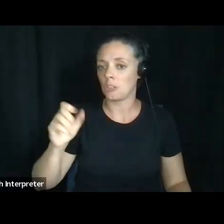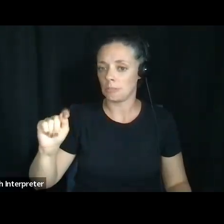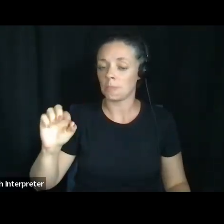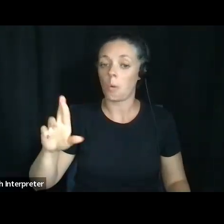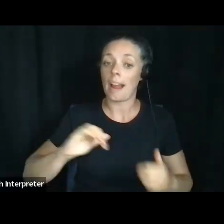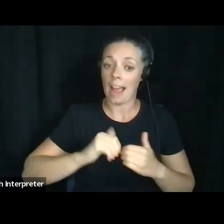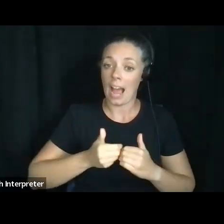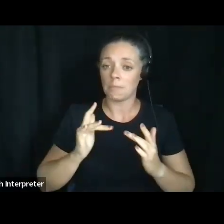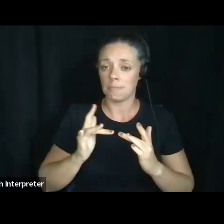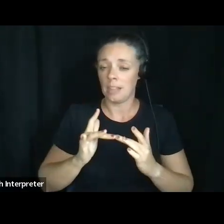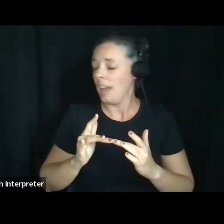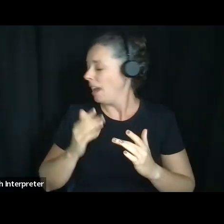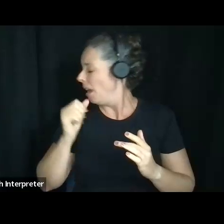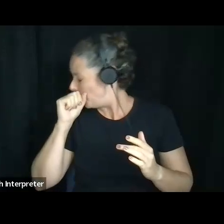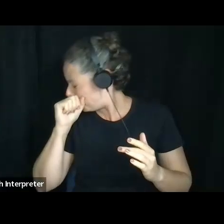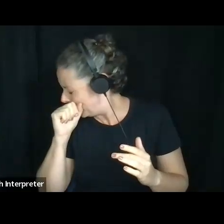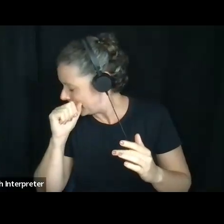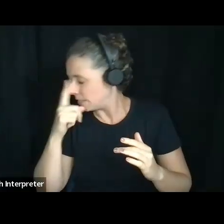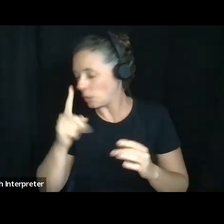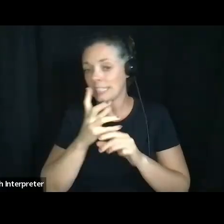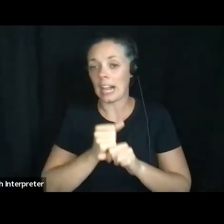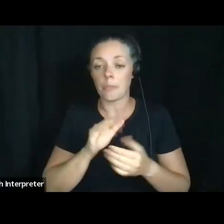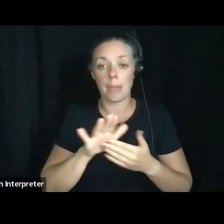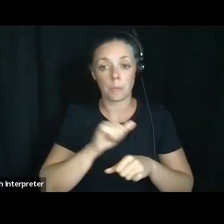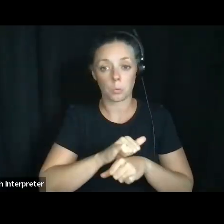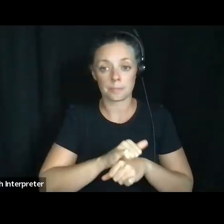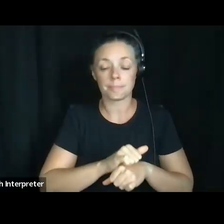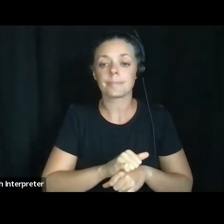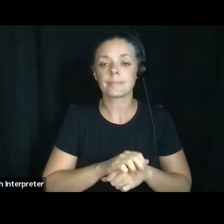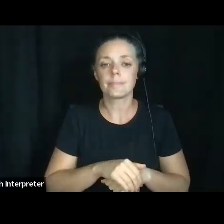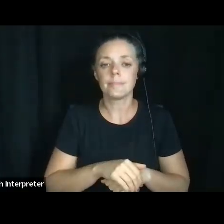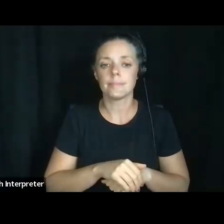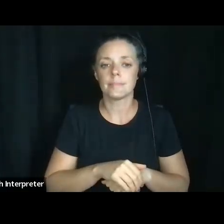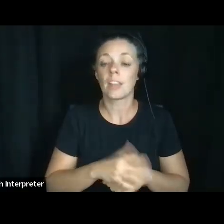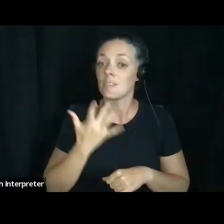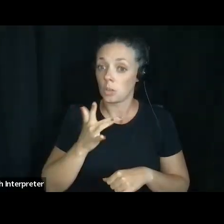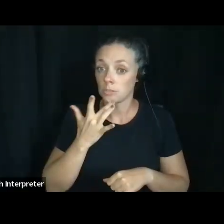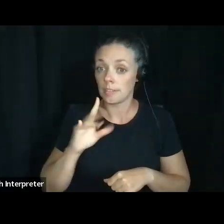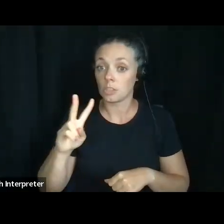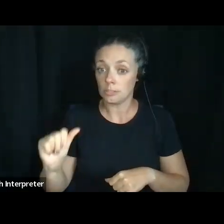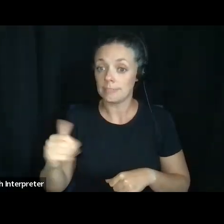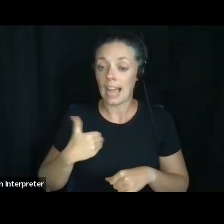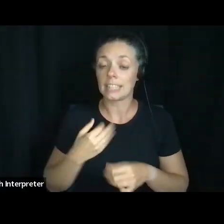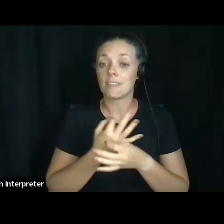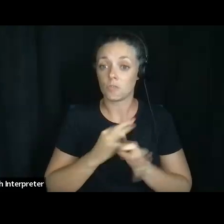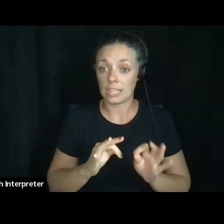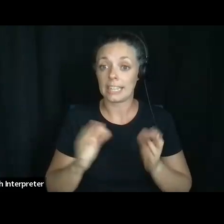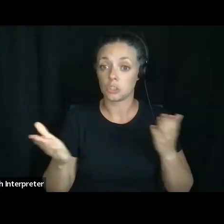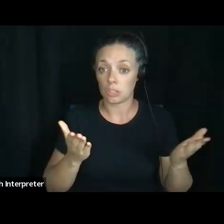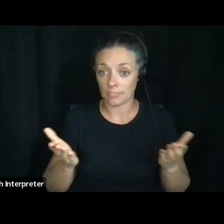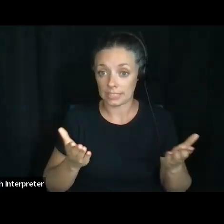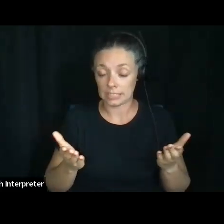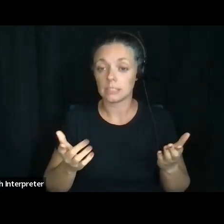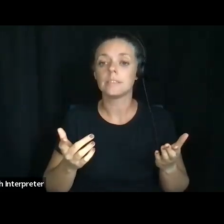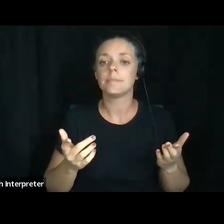ahold of my advanced directive. Uh, fortunately, Virginia has, um, a free service of, um,